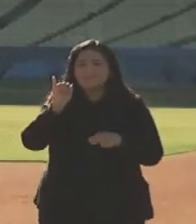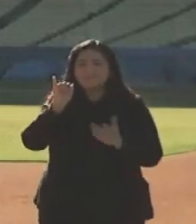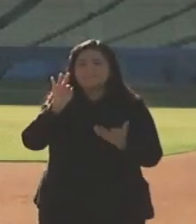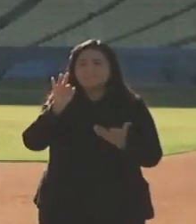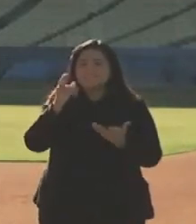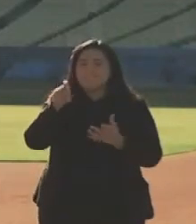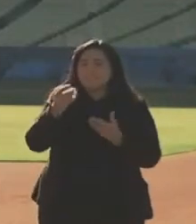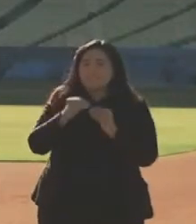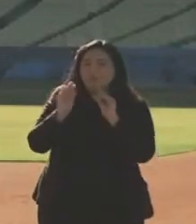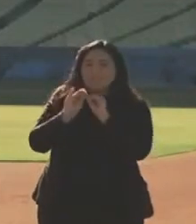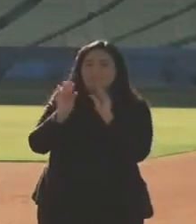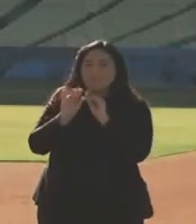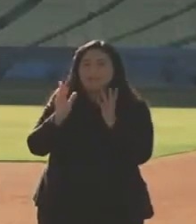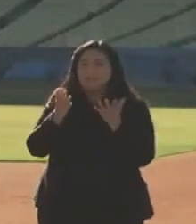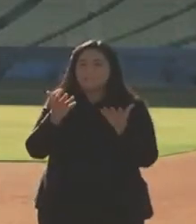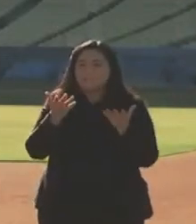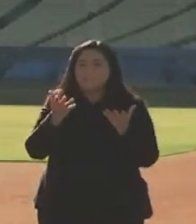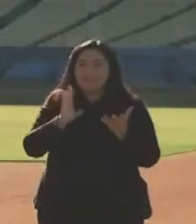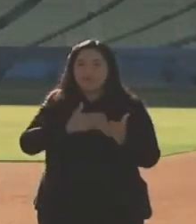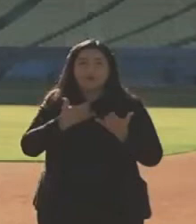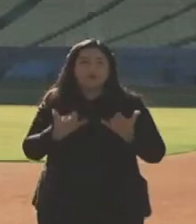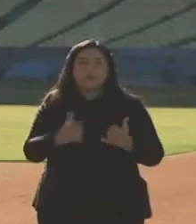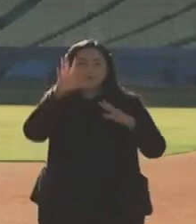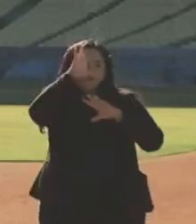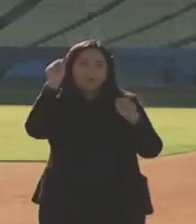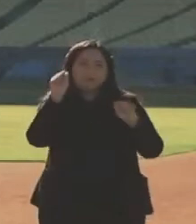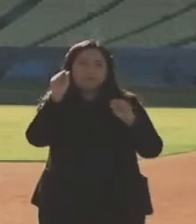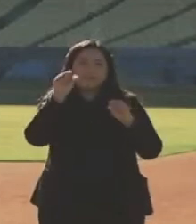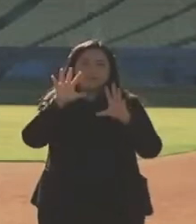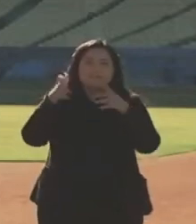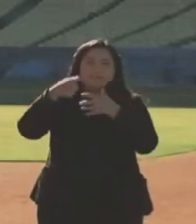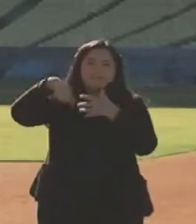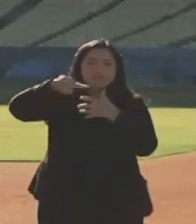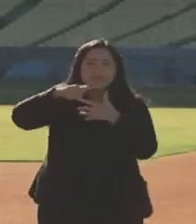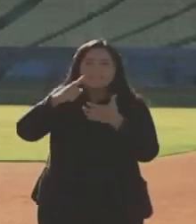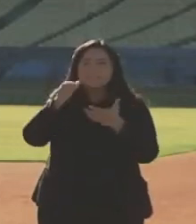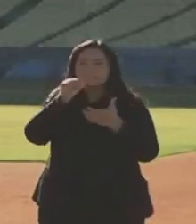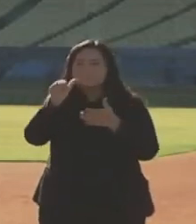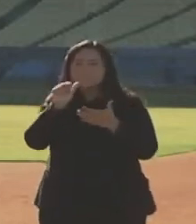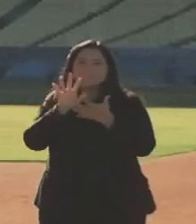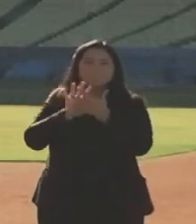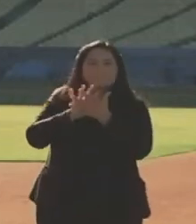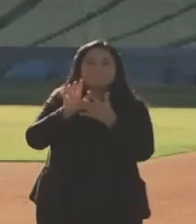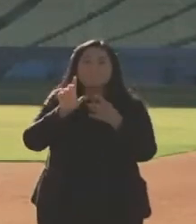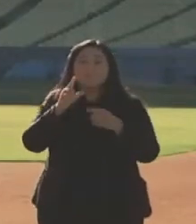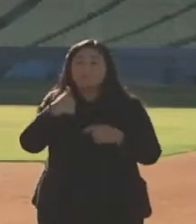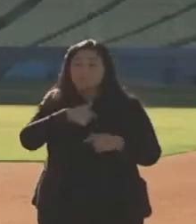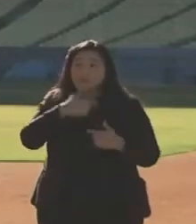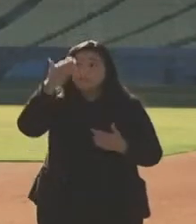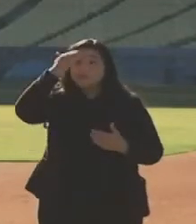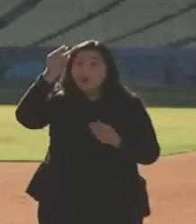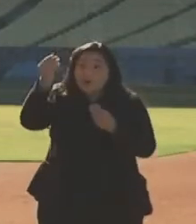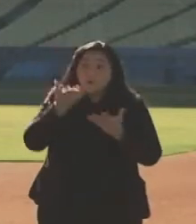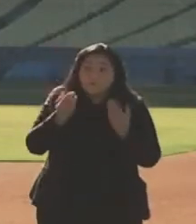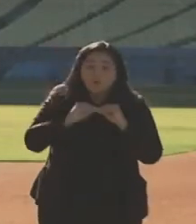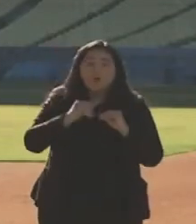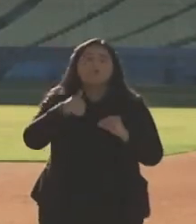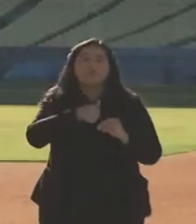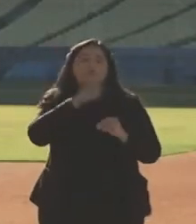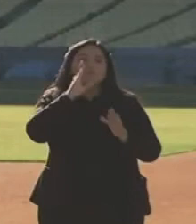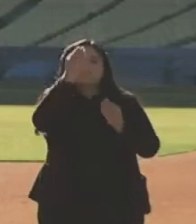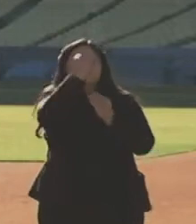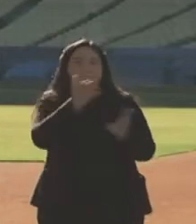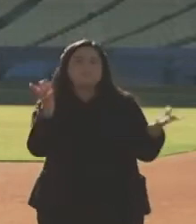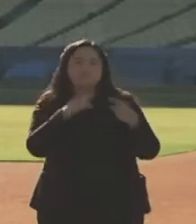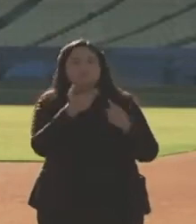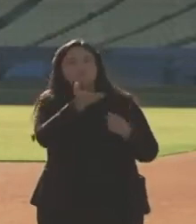clarification by the current administration. As soon as we know, we'll be able to communicate that more fully to members